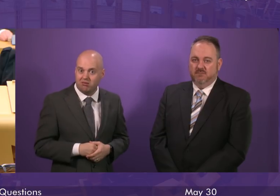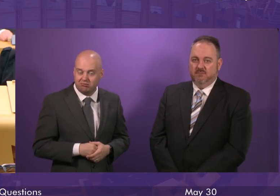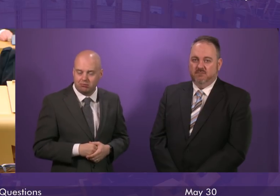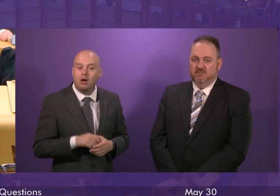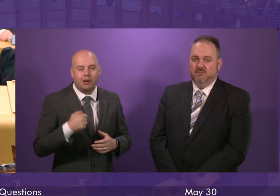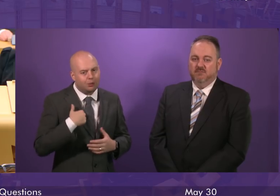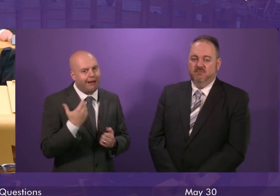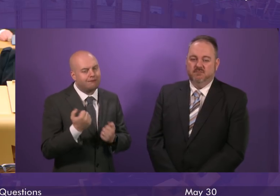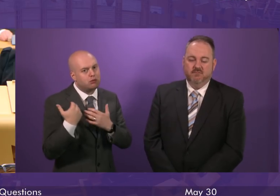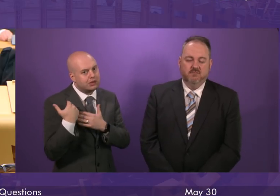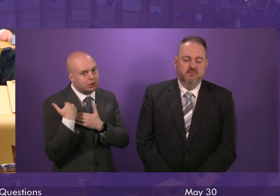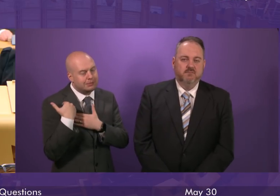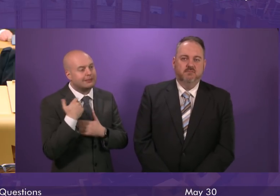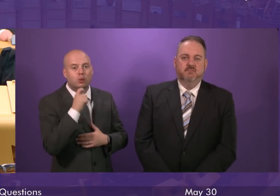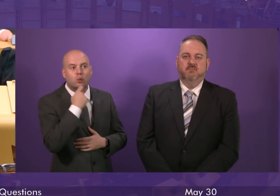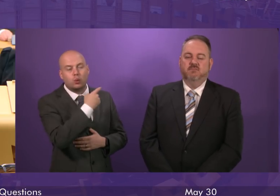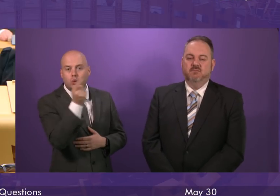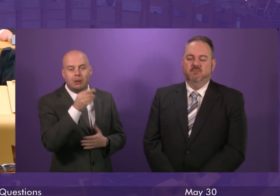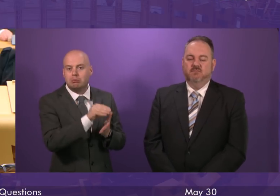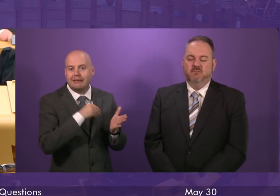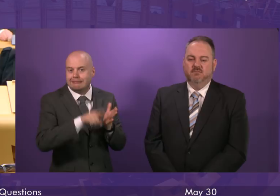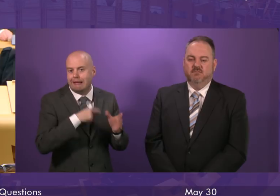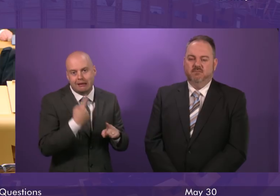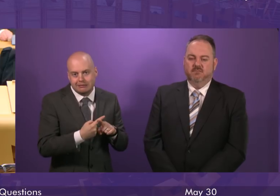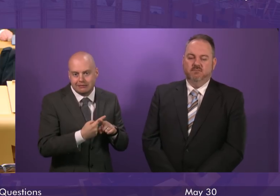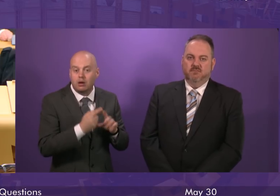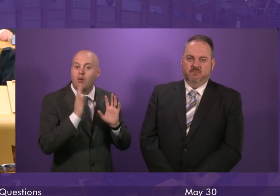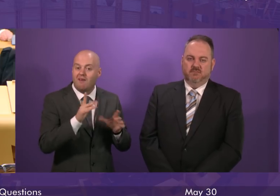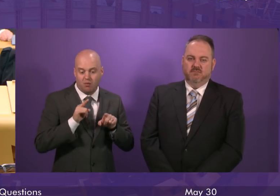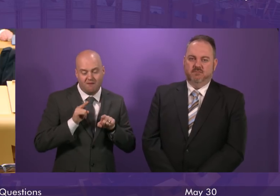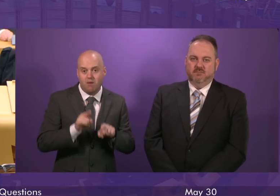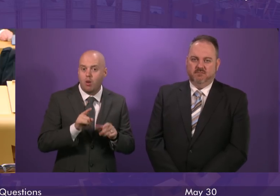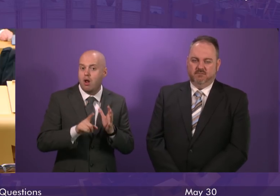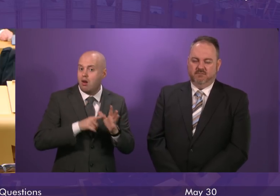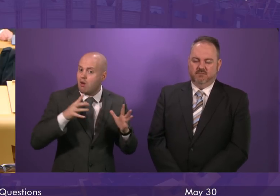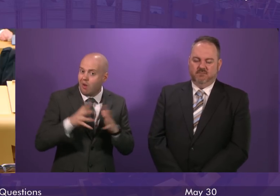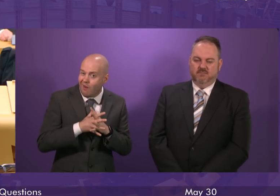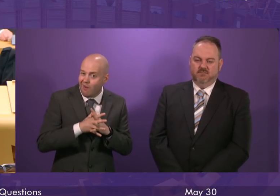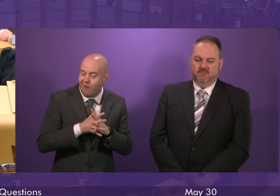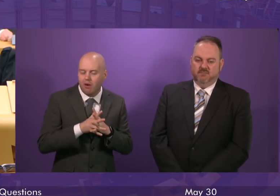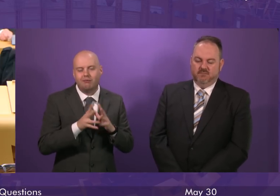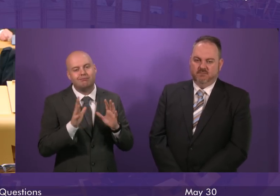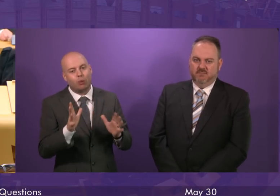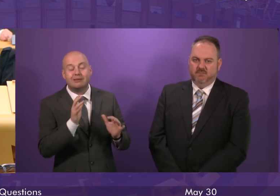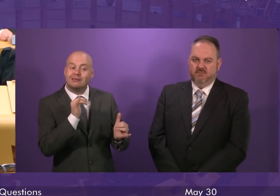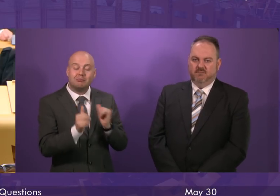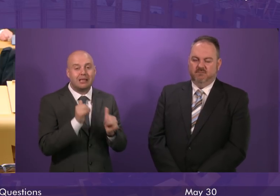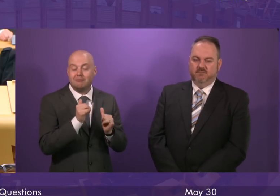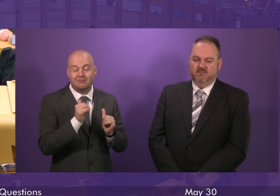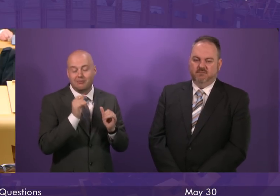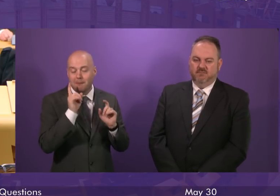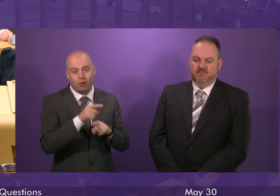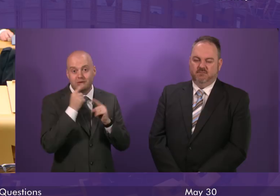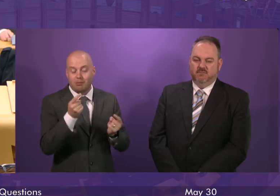to the taxpayer. We have responsibilities to operate within the law on these matters. So it will not always be possible to do that.